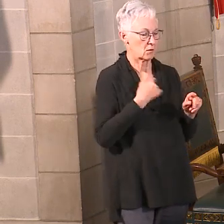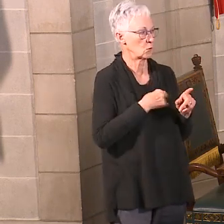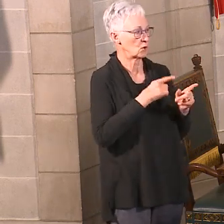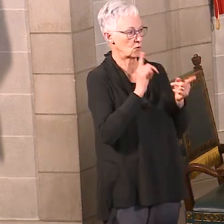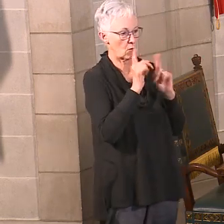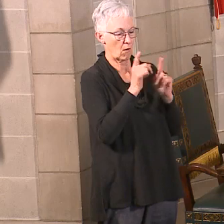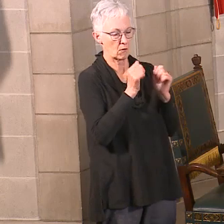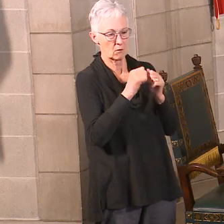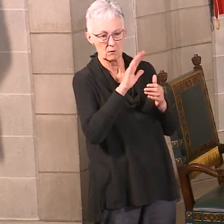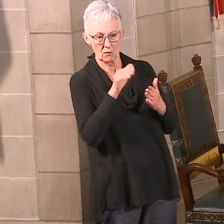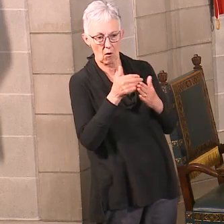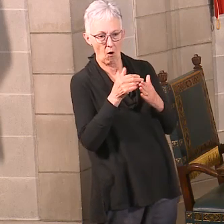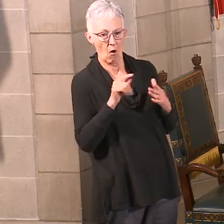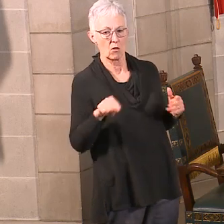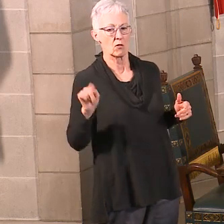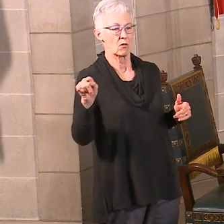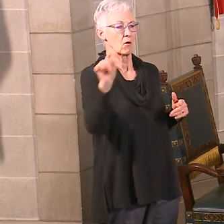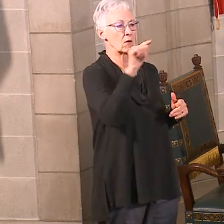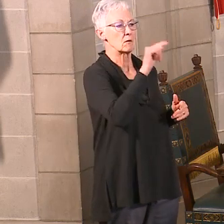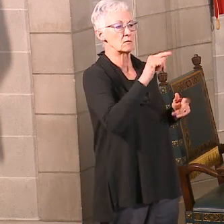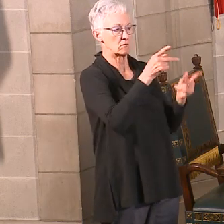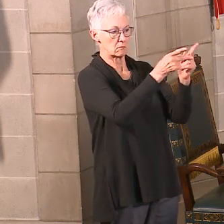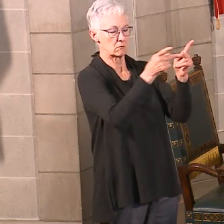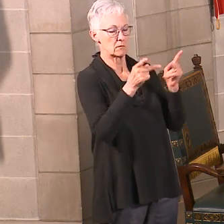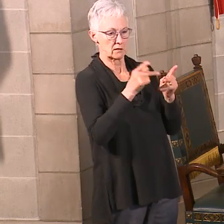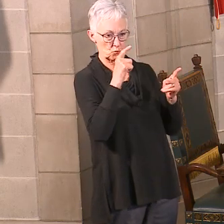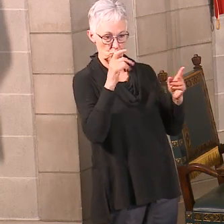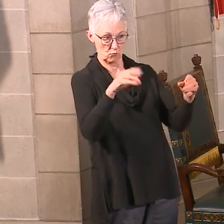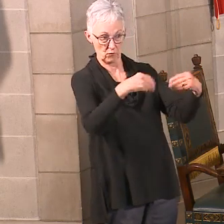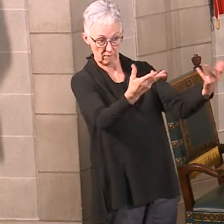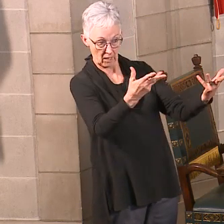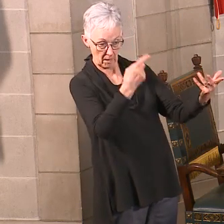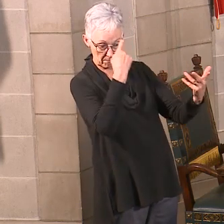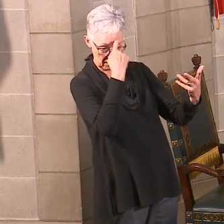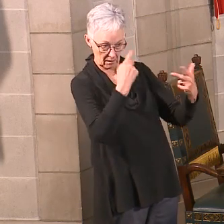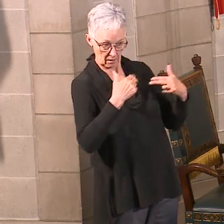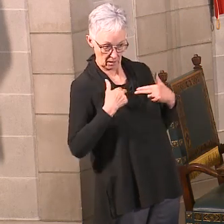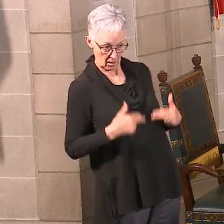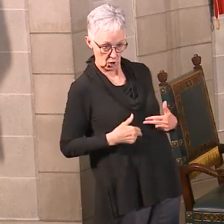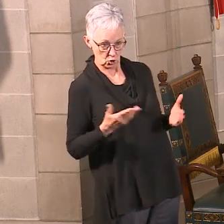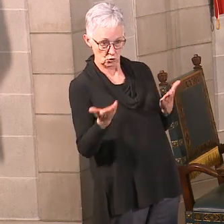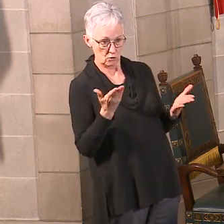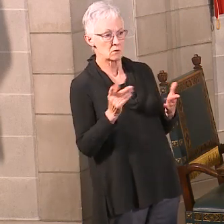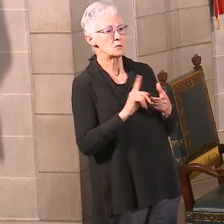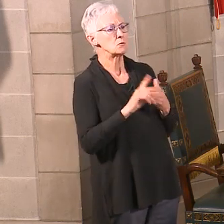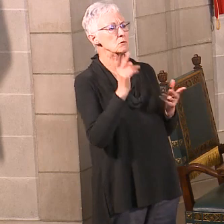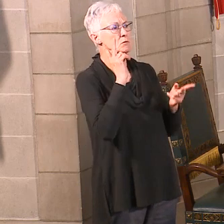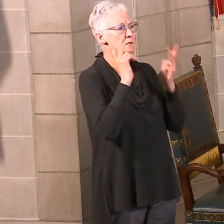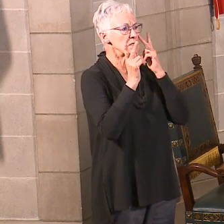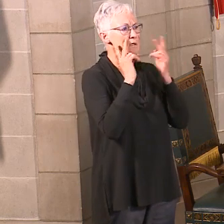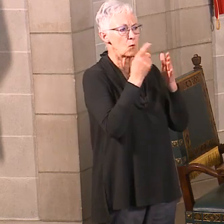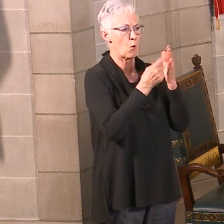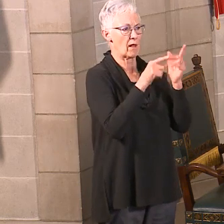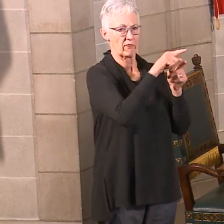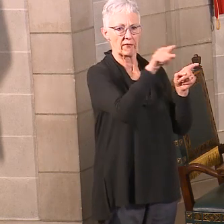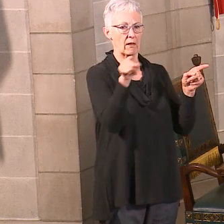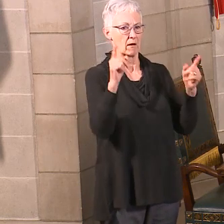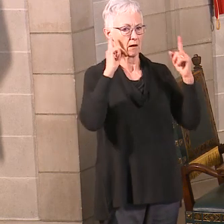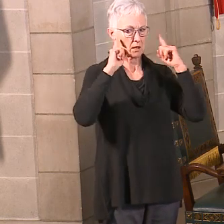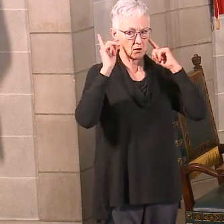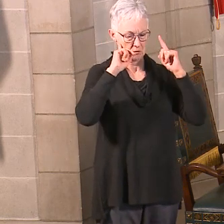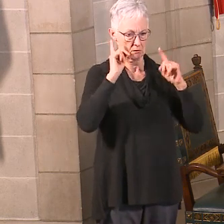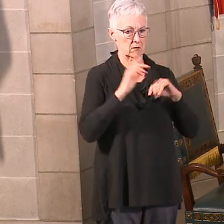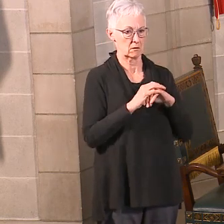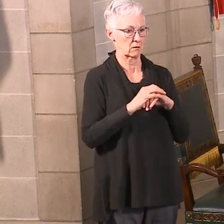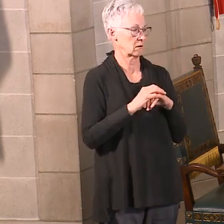listening to what they're hearing from their people that they're serving to see if those needs are being met. But the